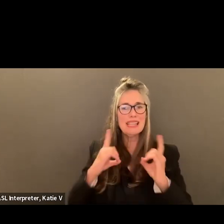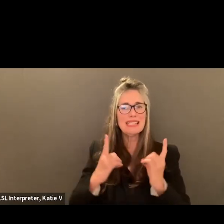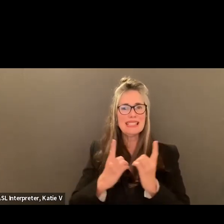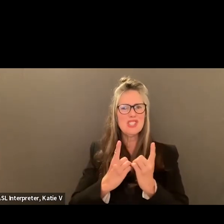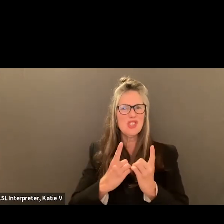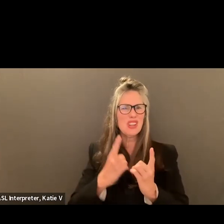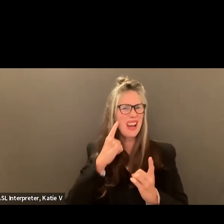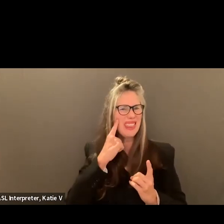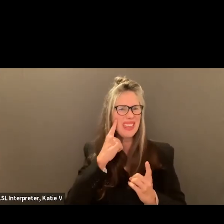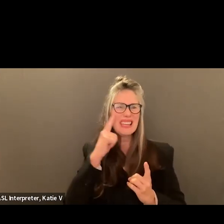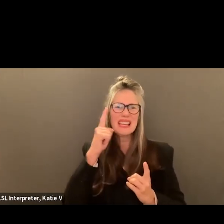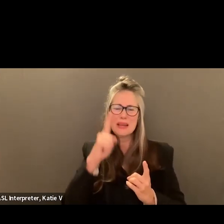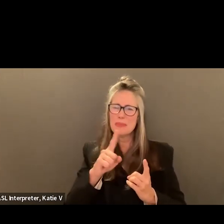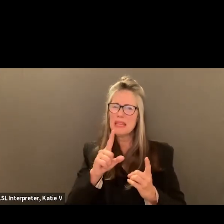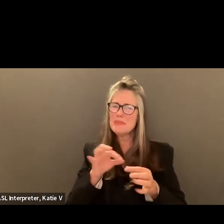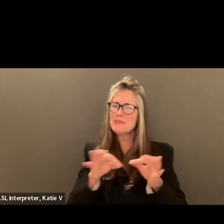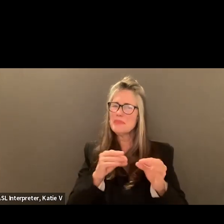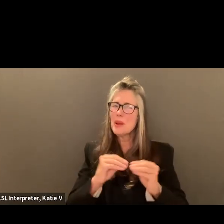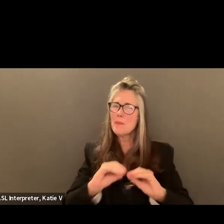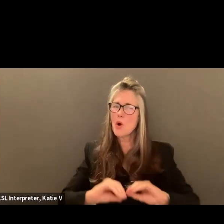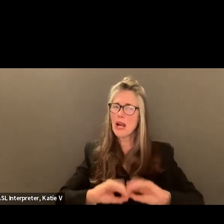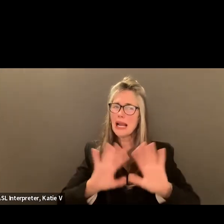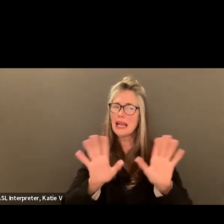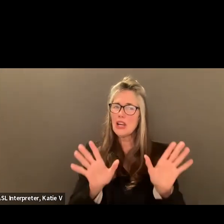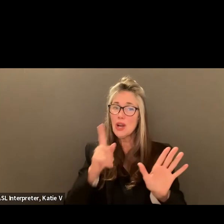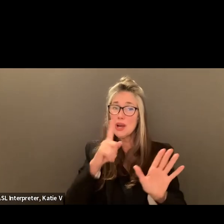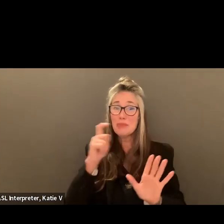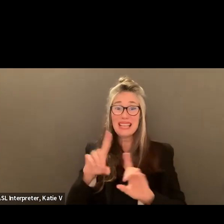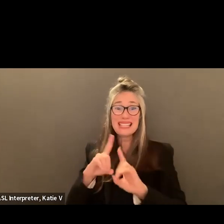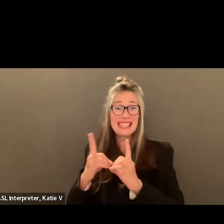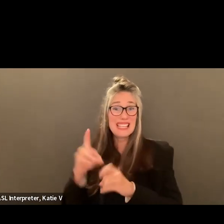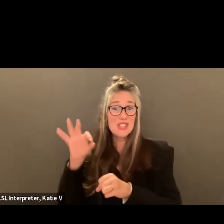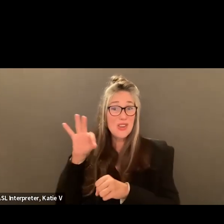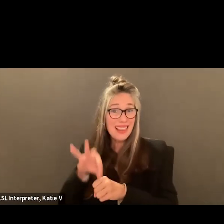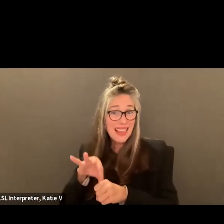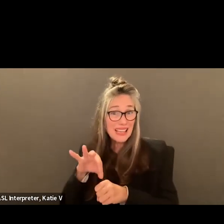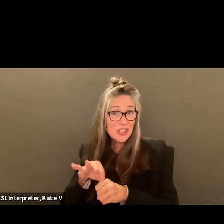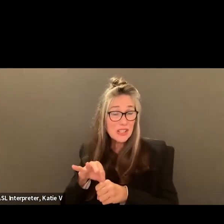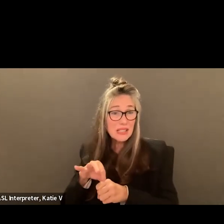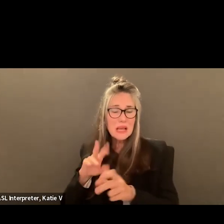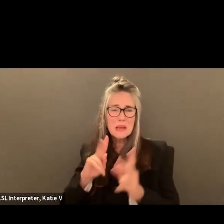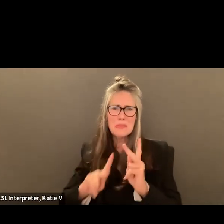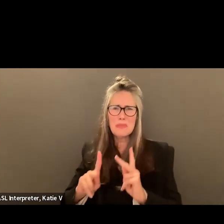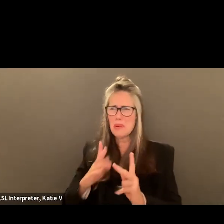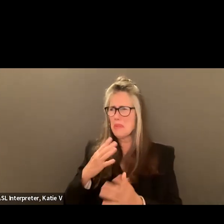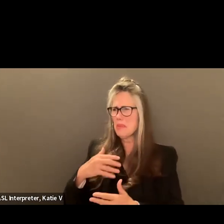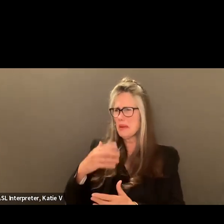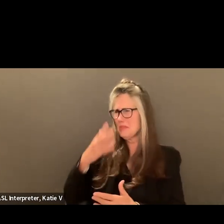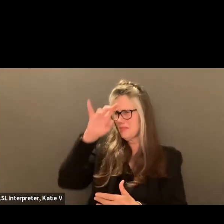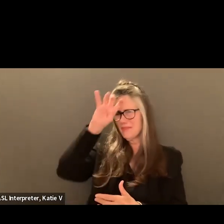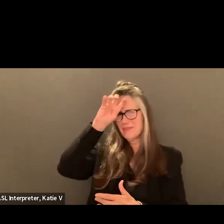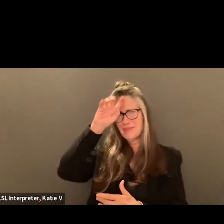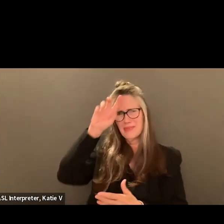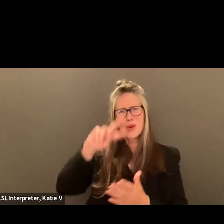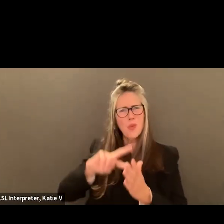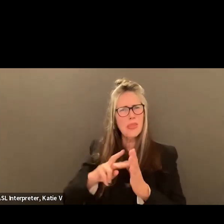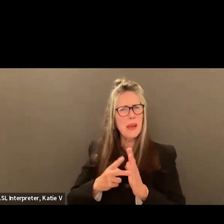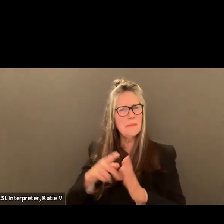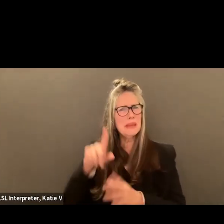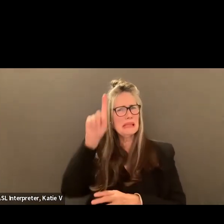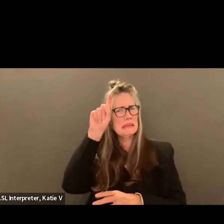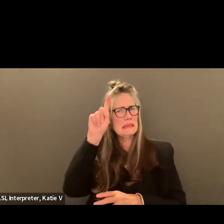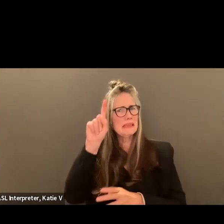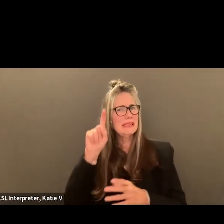to be more clear, especially now that we're doing district elections. So people might be confused as far as what that means.